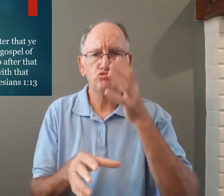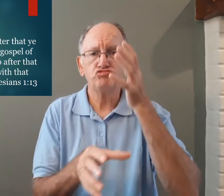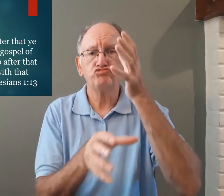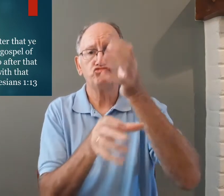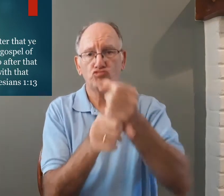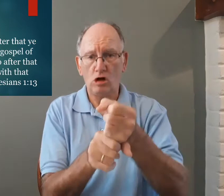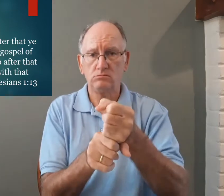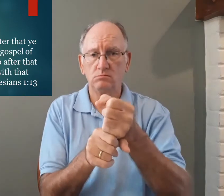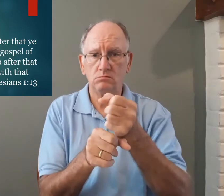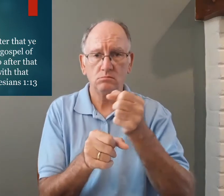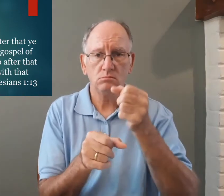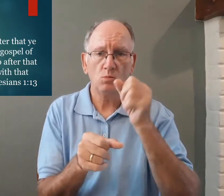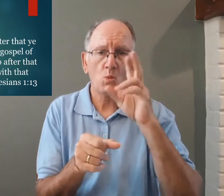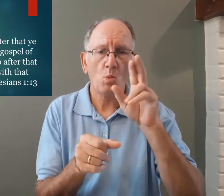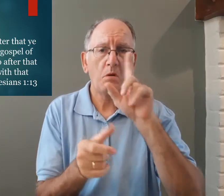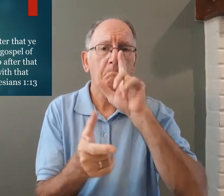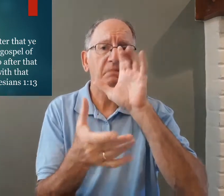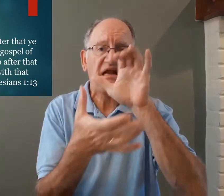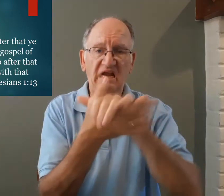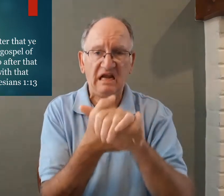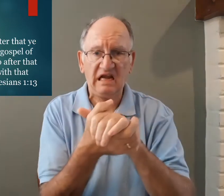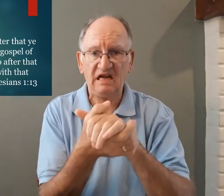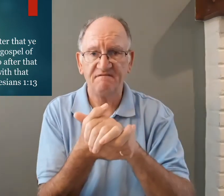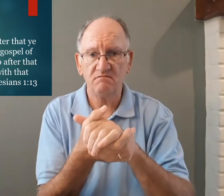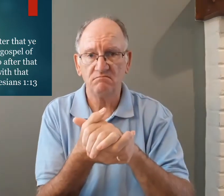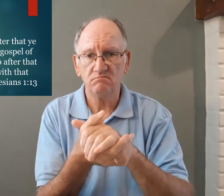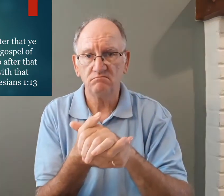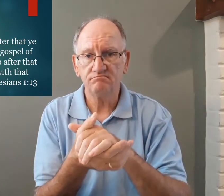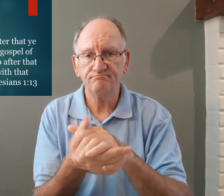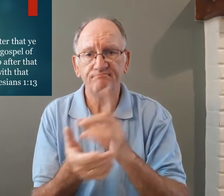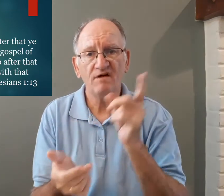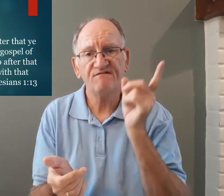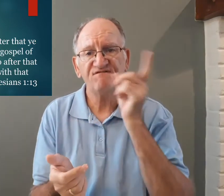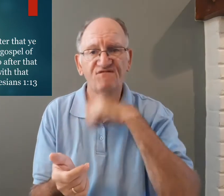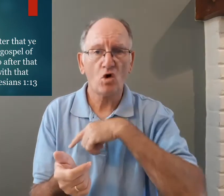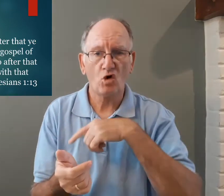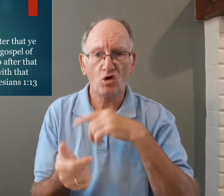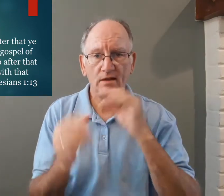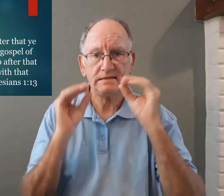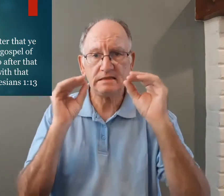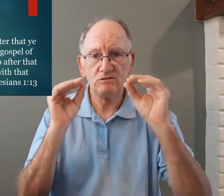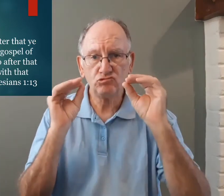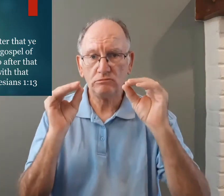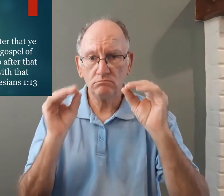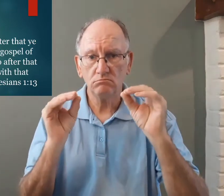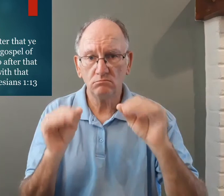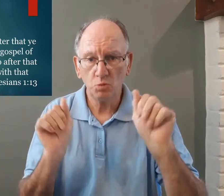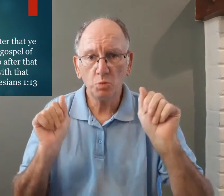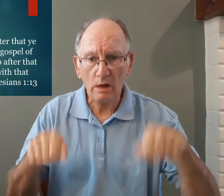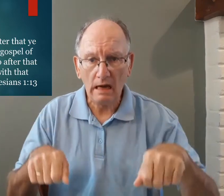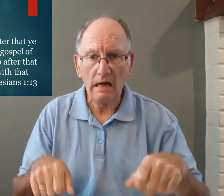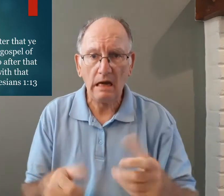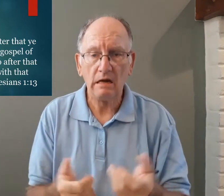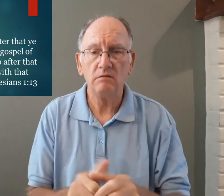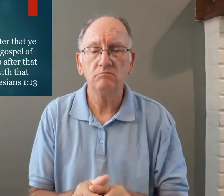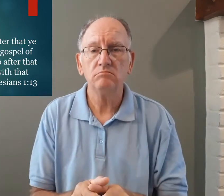you can trust or believe false teaching you can